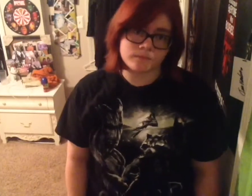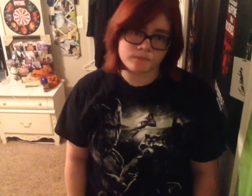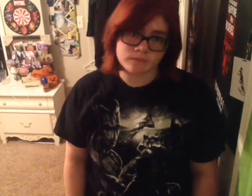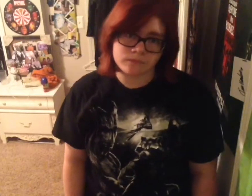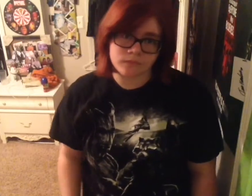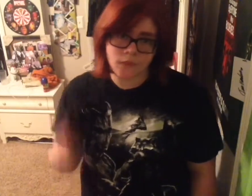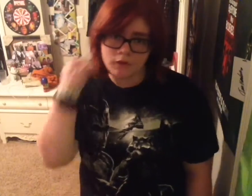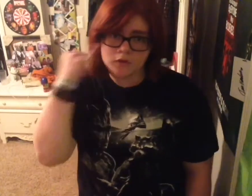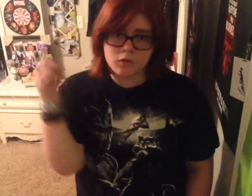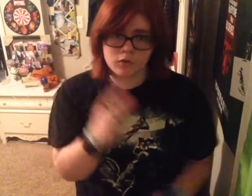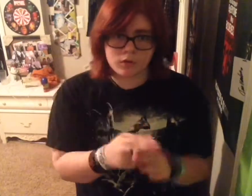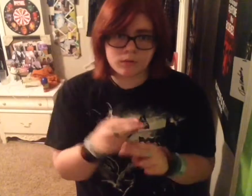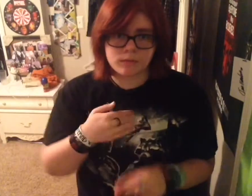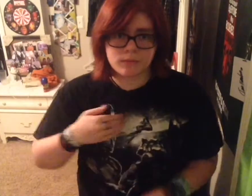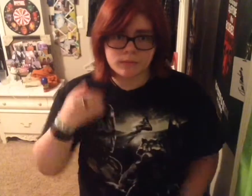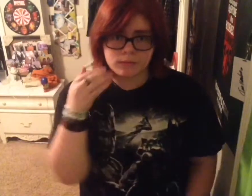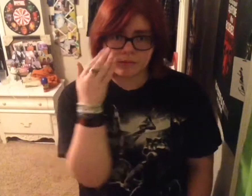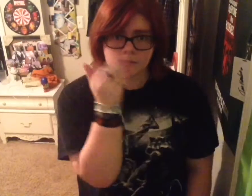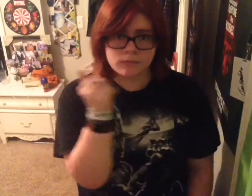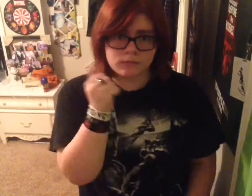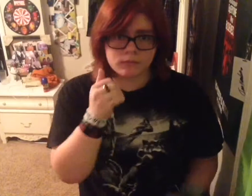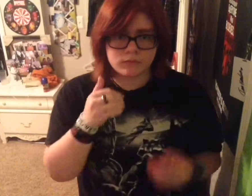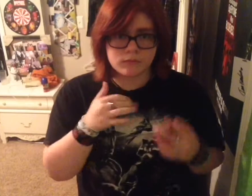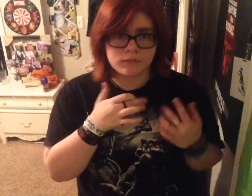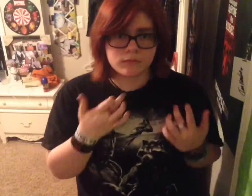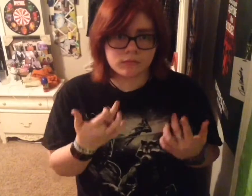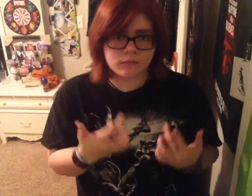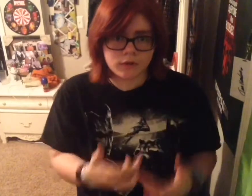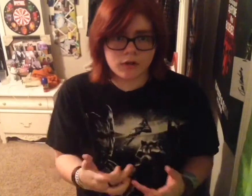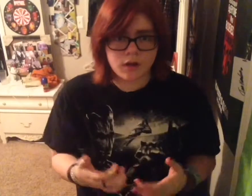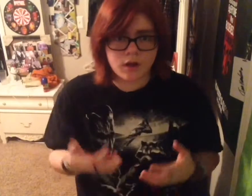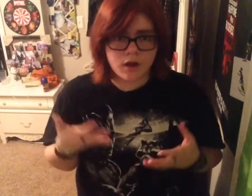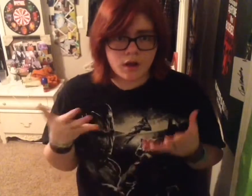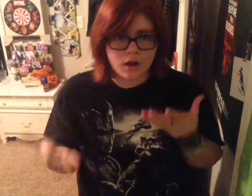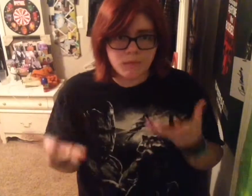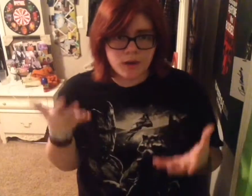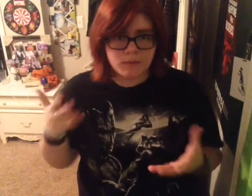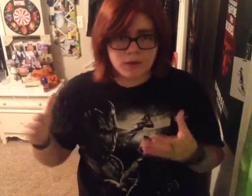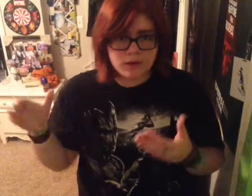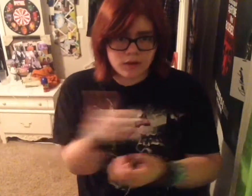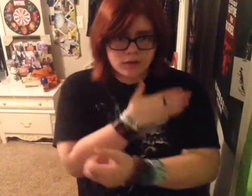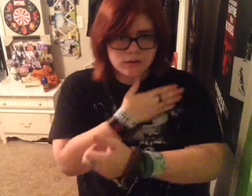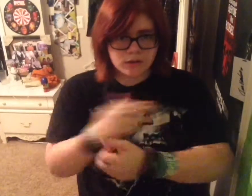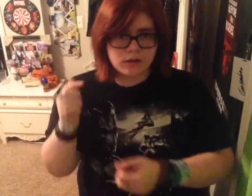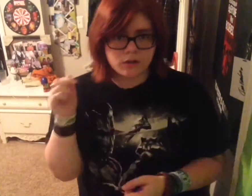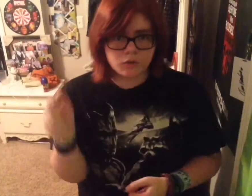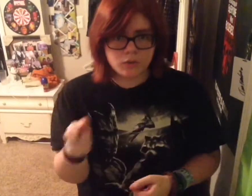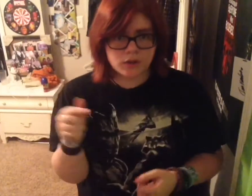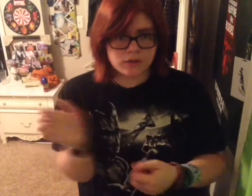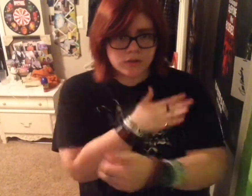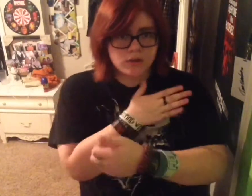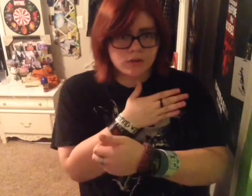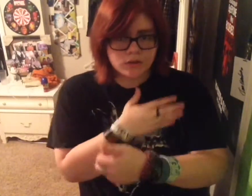If you look at me this way hard And maybe they'll sing you a song